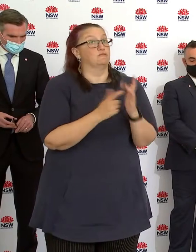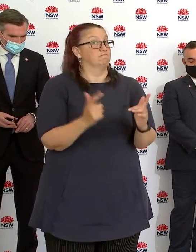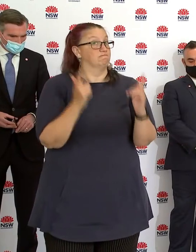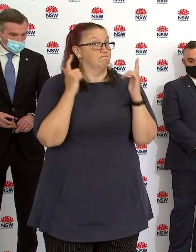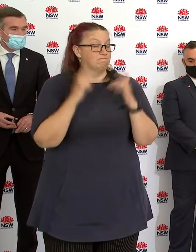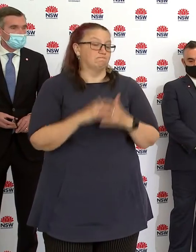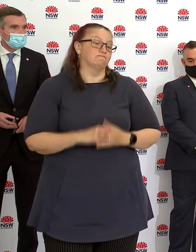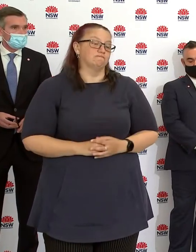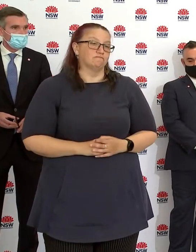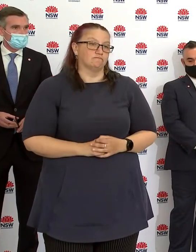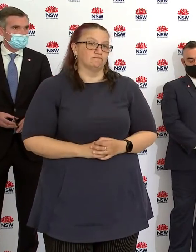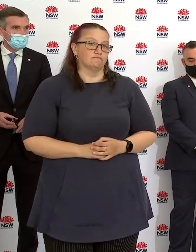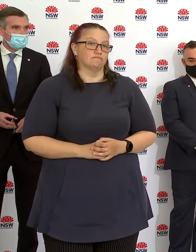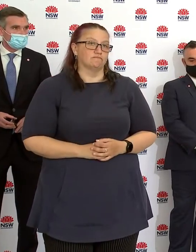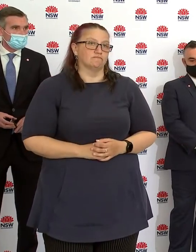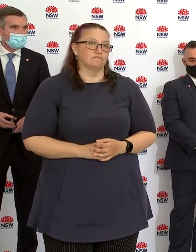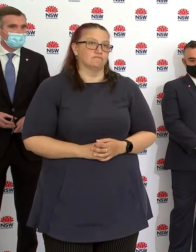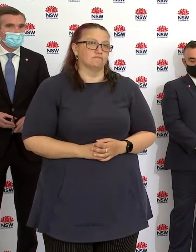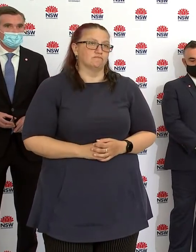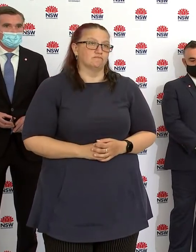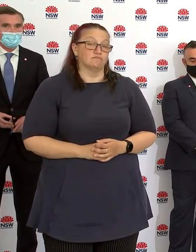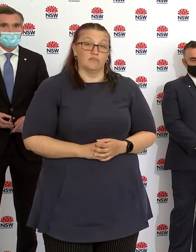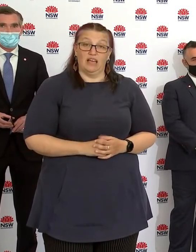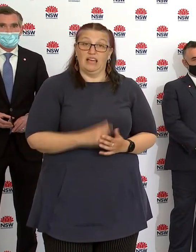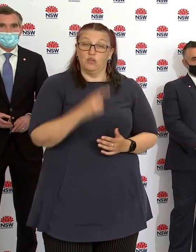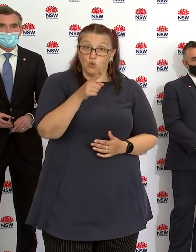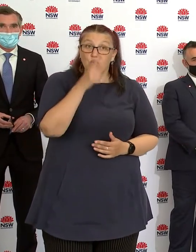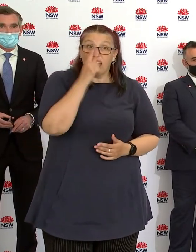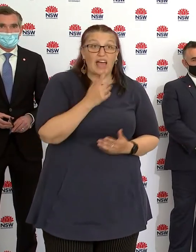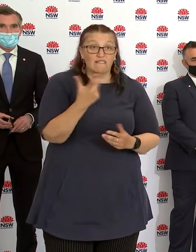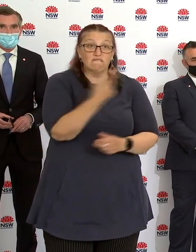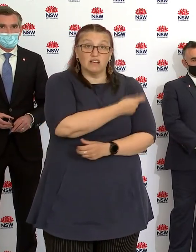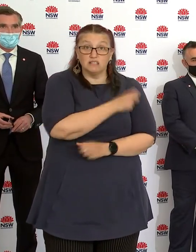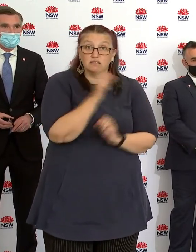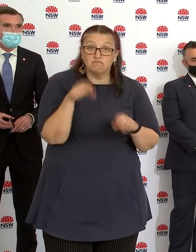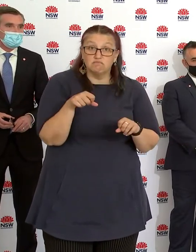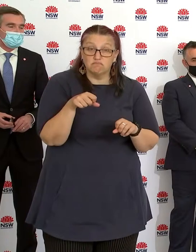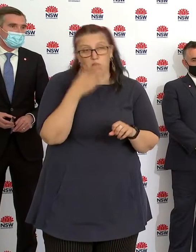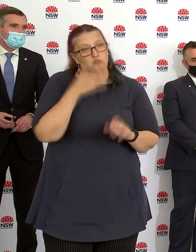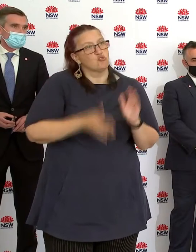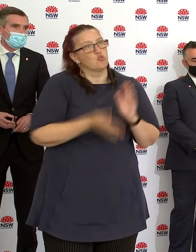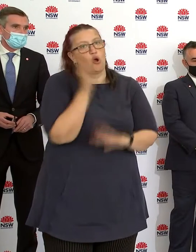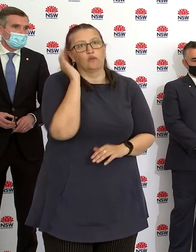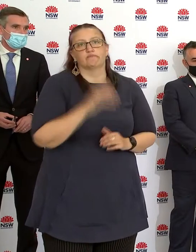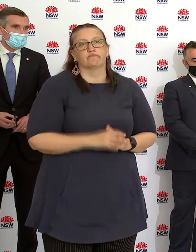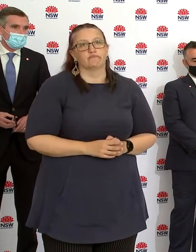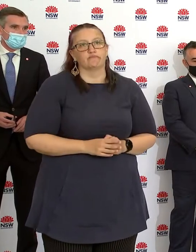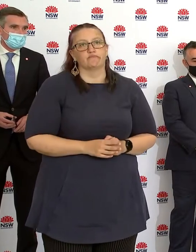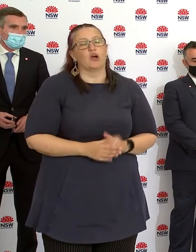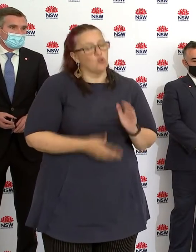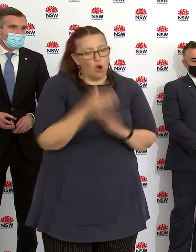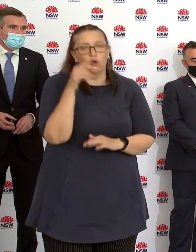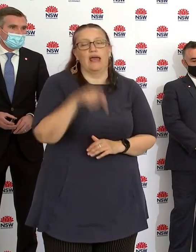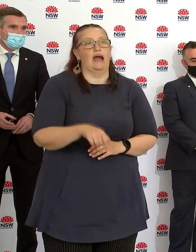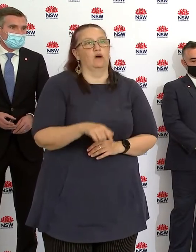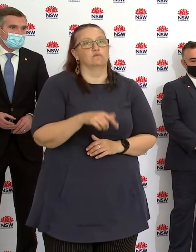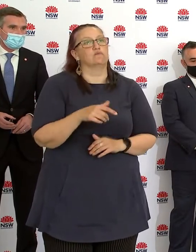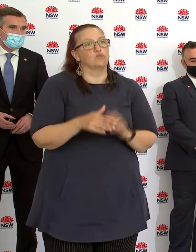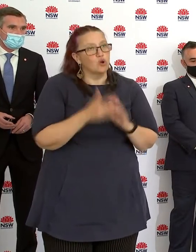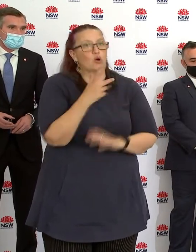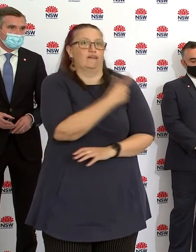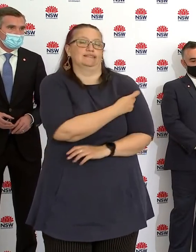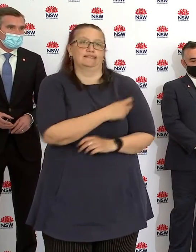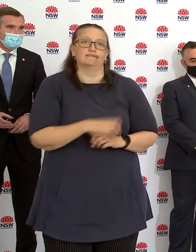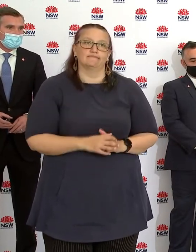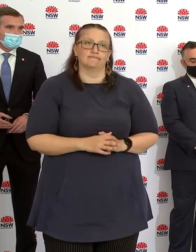Please ensure if you can get vaccinated, get the vaccine. We know the vaccine protects against Delta. Delta is different to